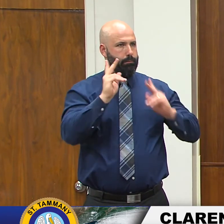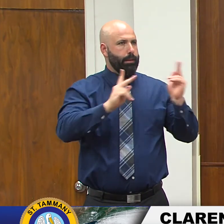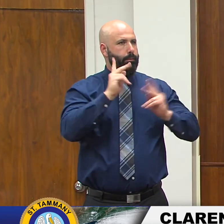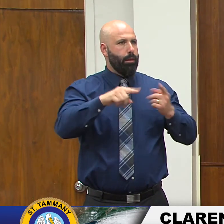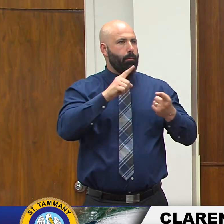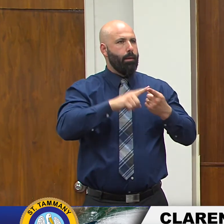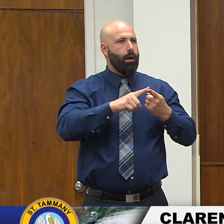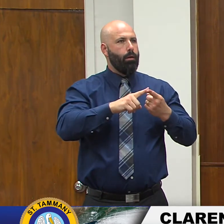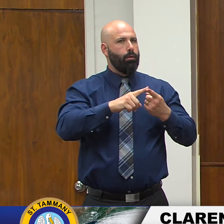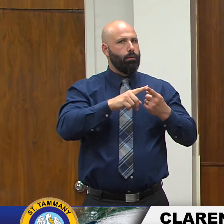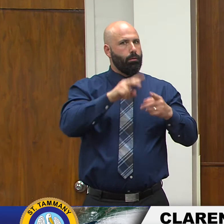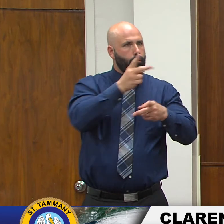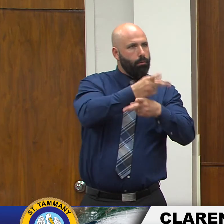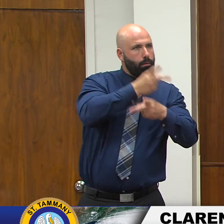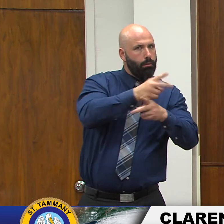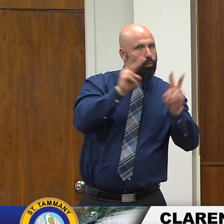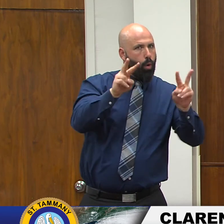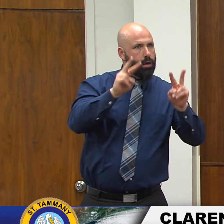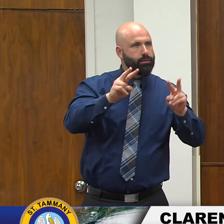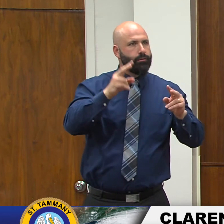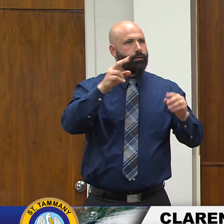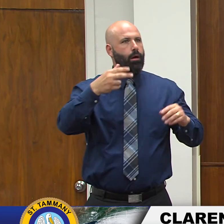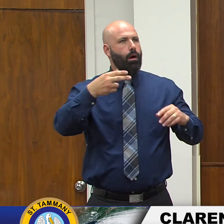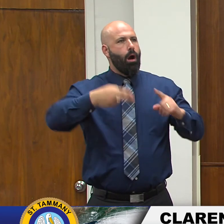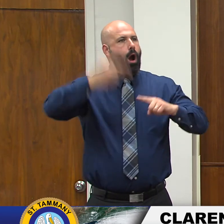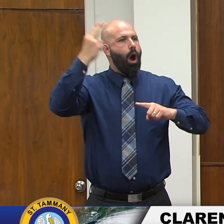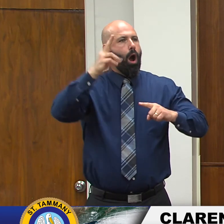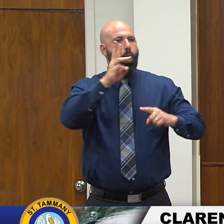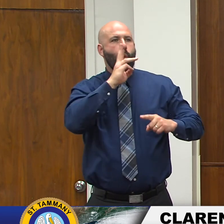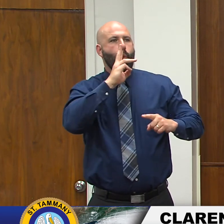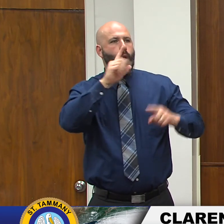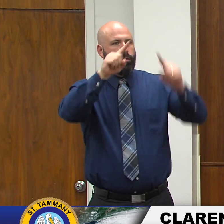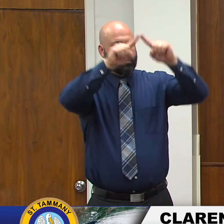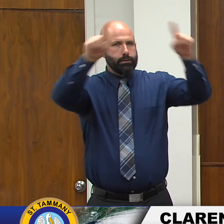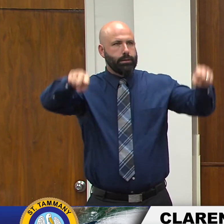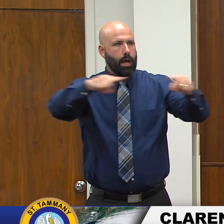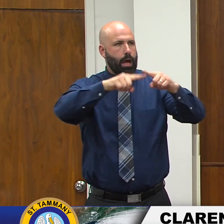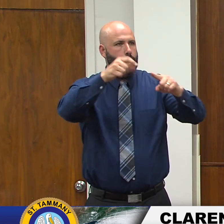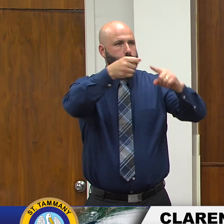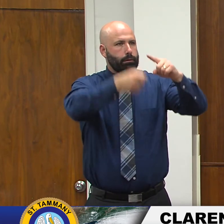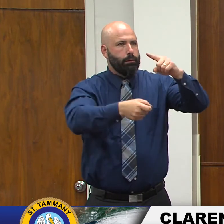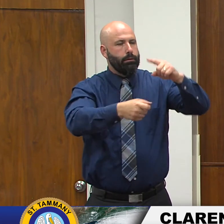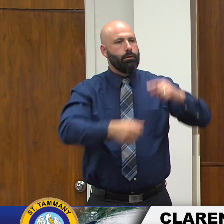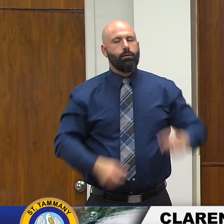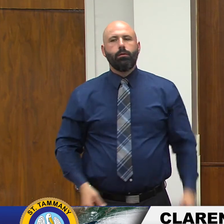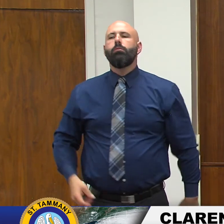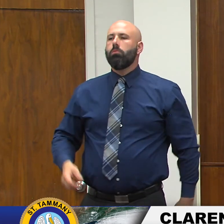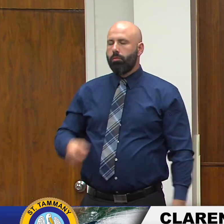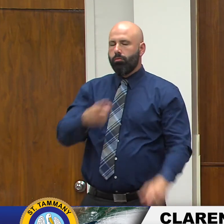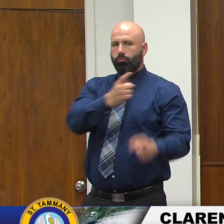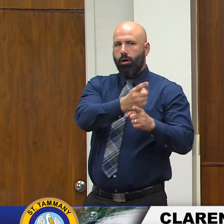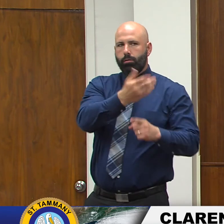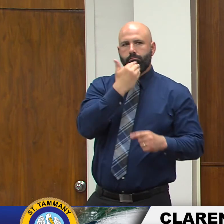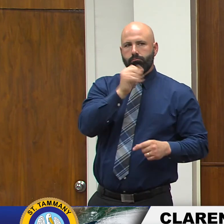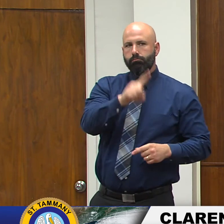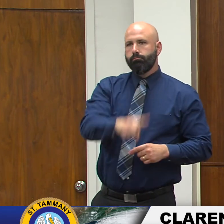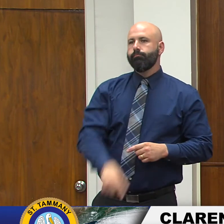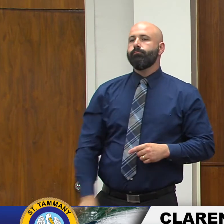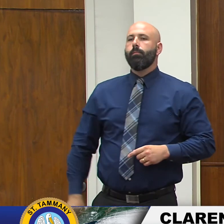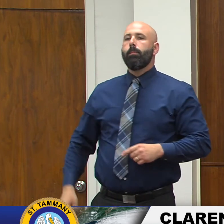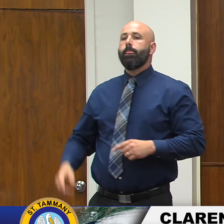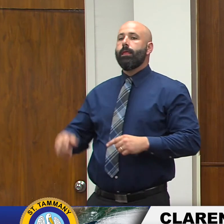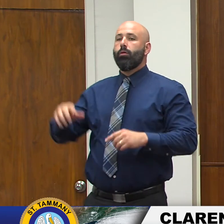water signs or things like that certainly thank you uh with regard to potential high rains that brings